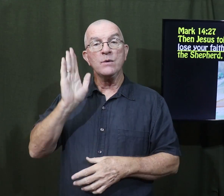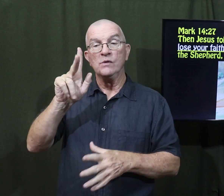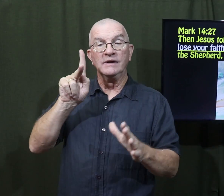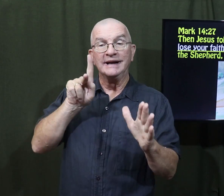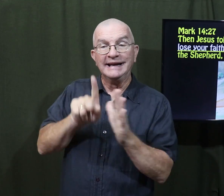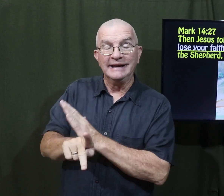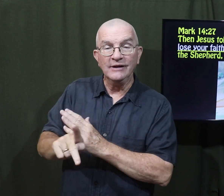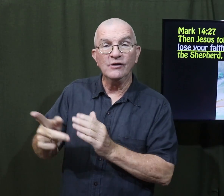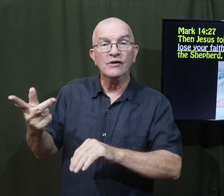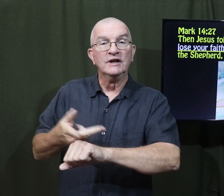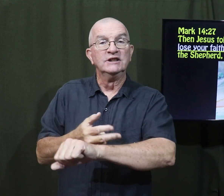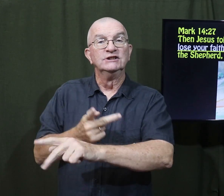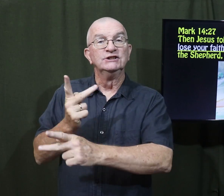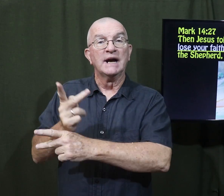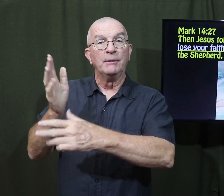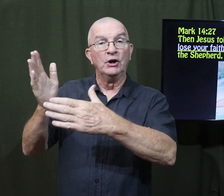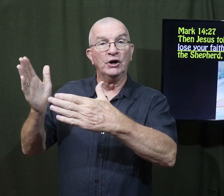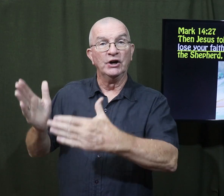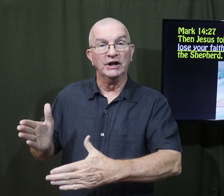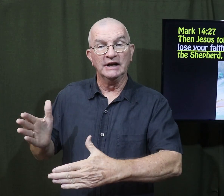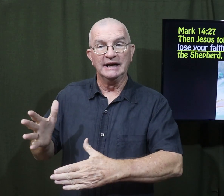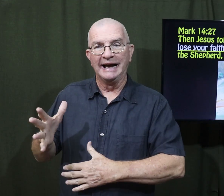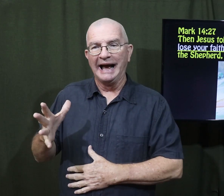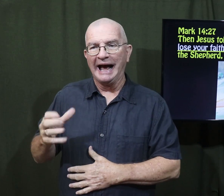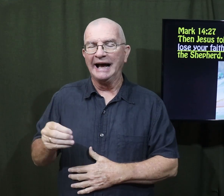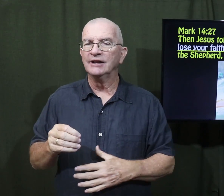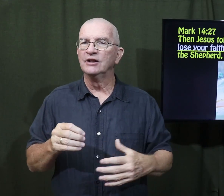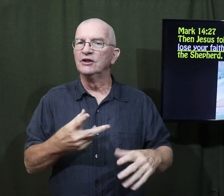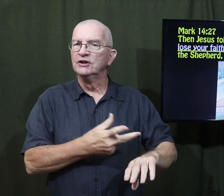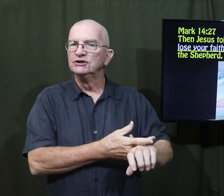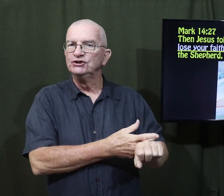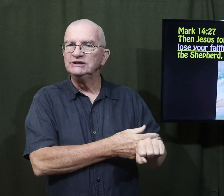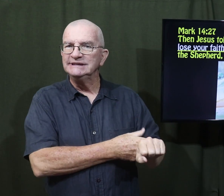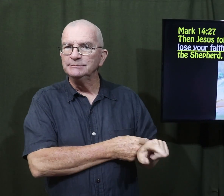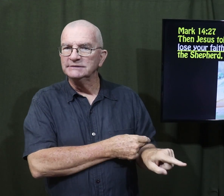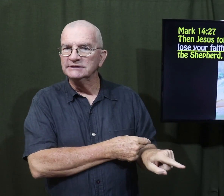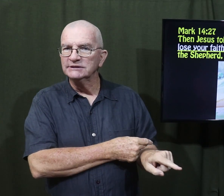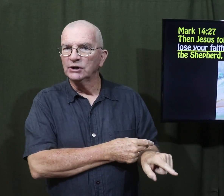I will kill the shepherd and the sheep